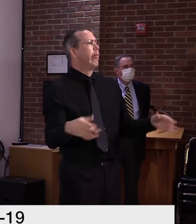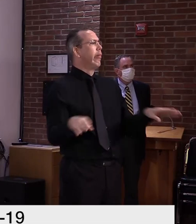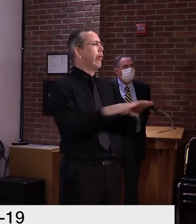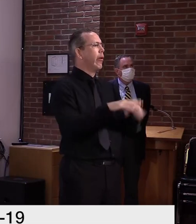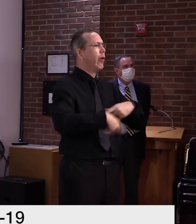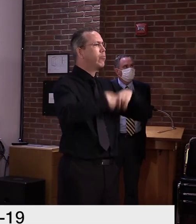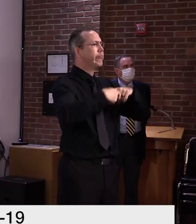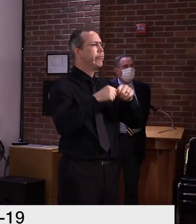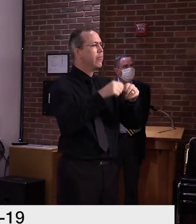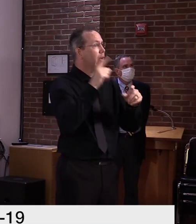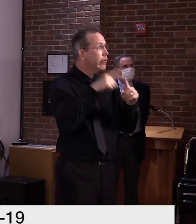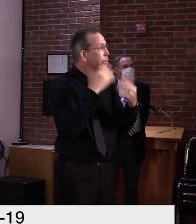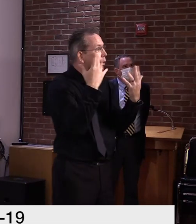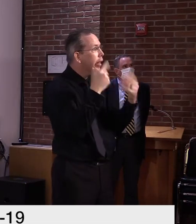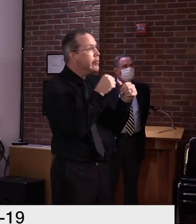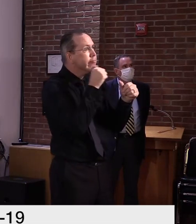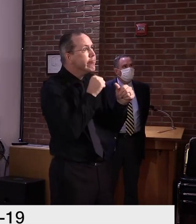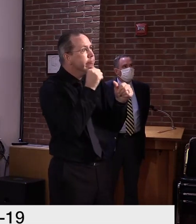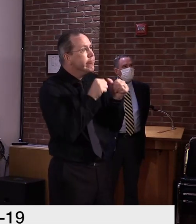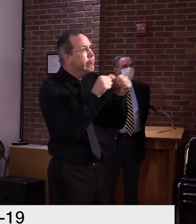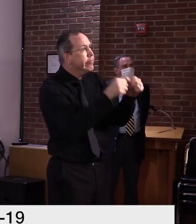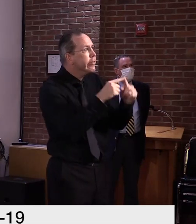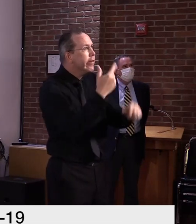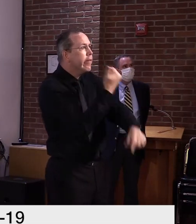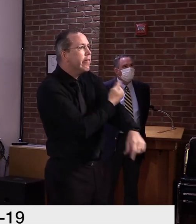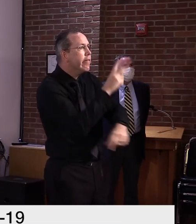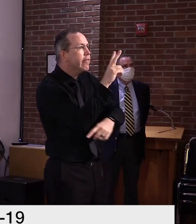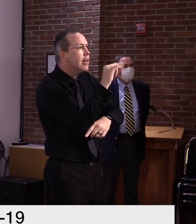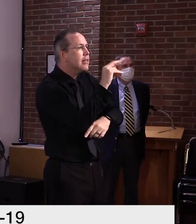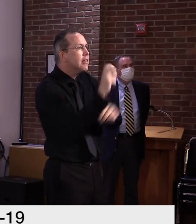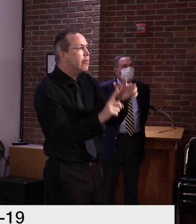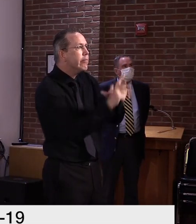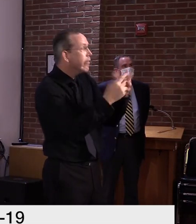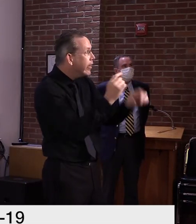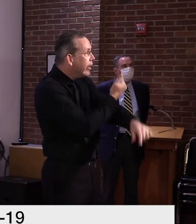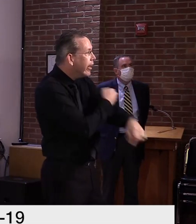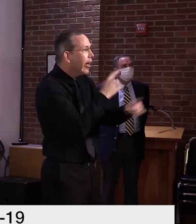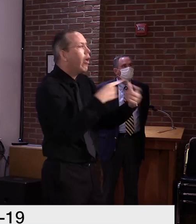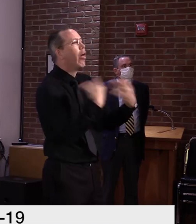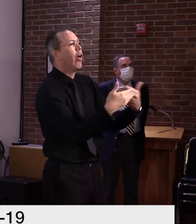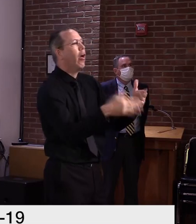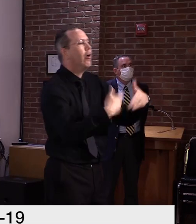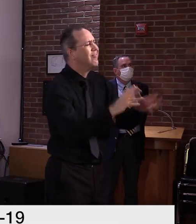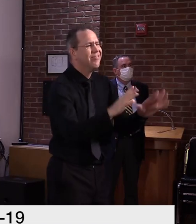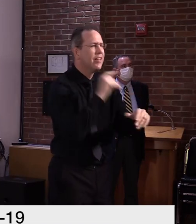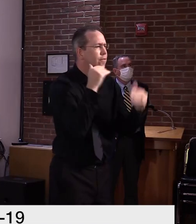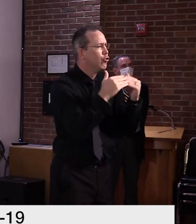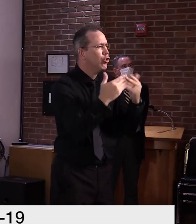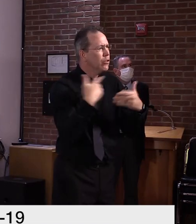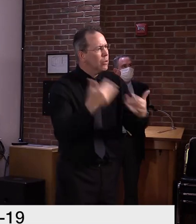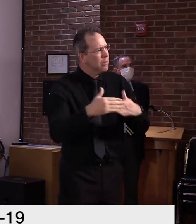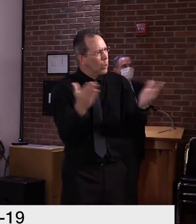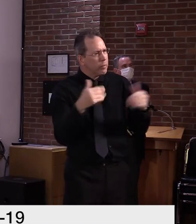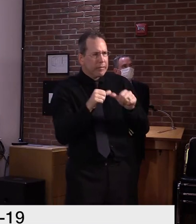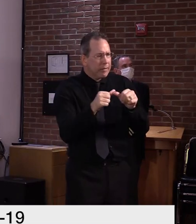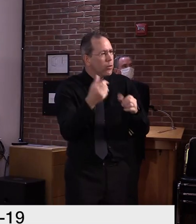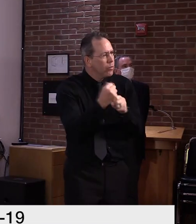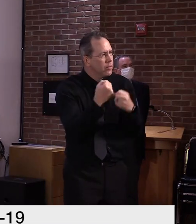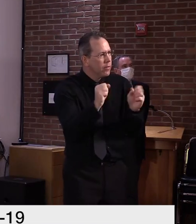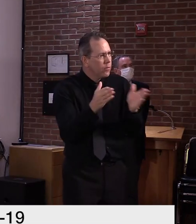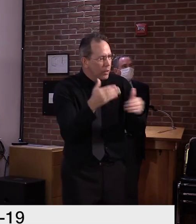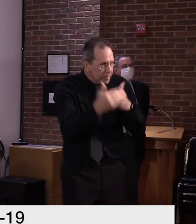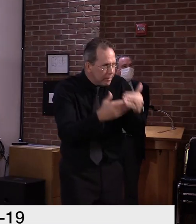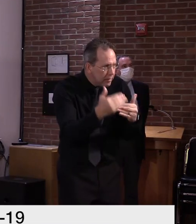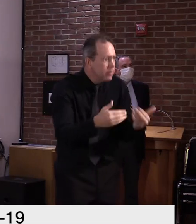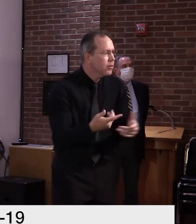We've had success with a cautious reopening thus far. And if we're going to do the best we possibly can for kids,